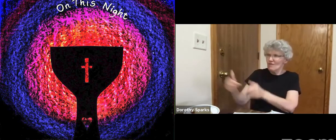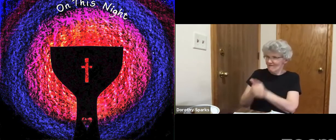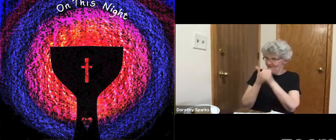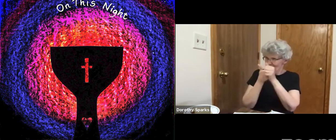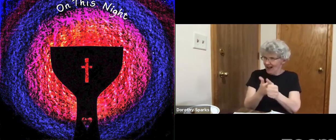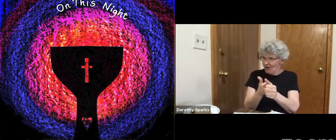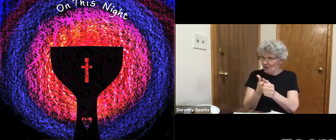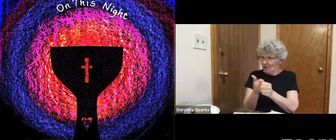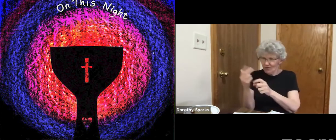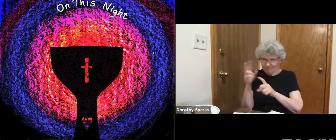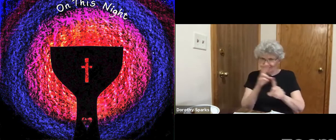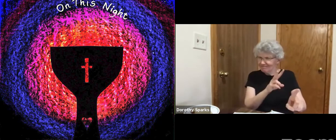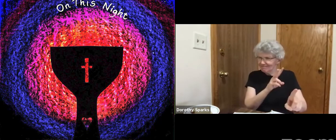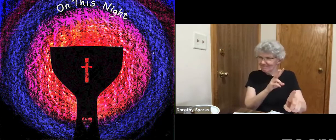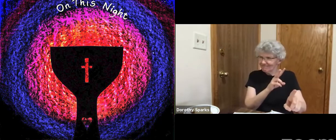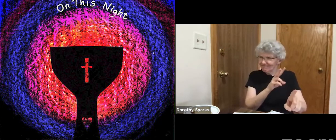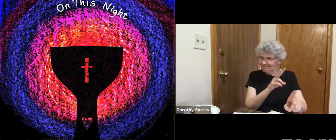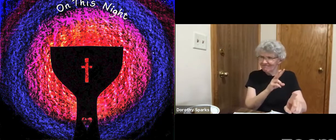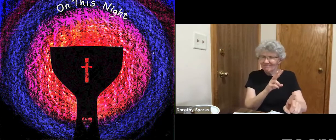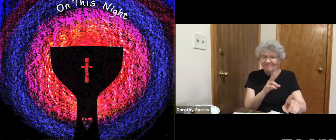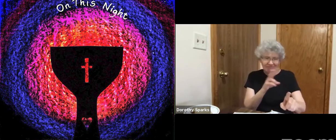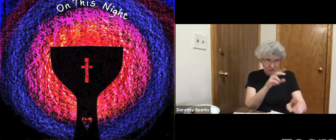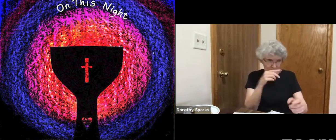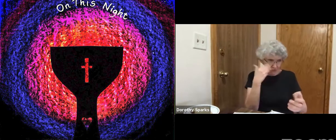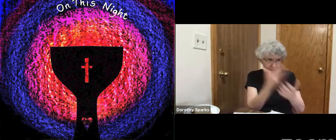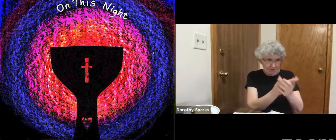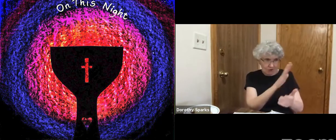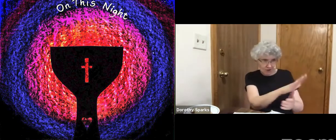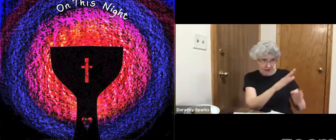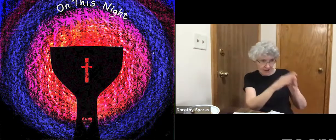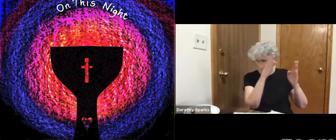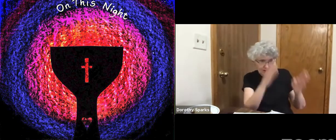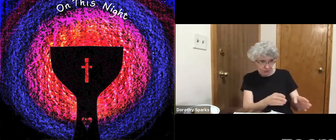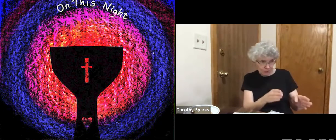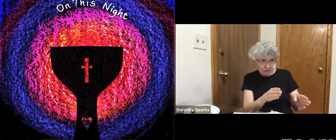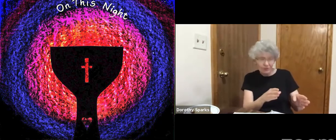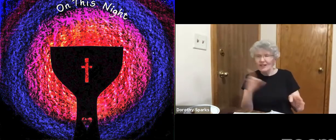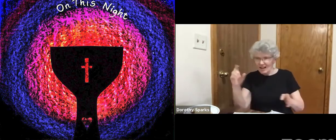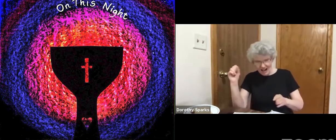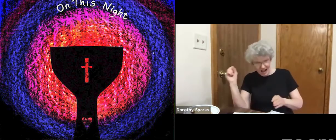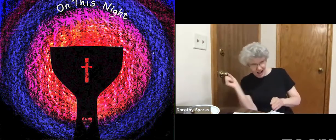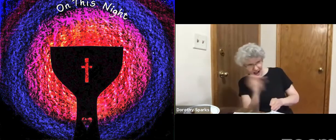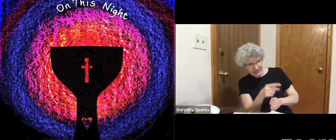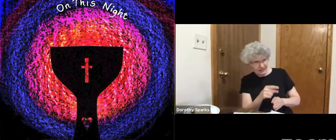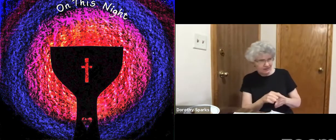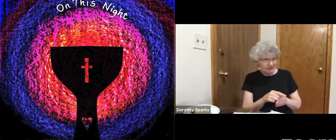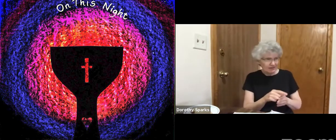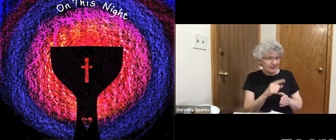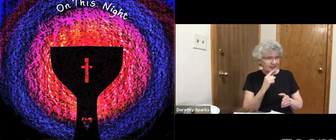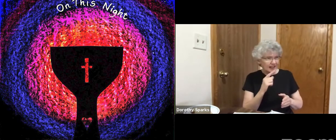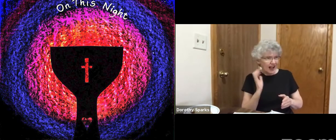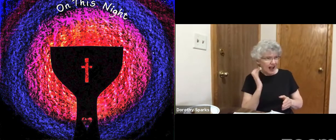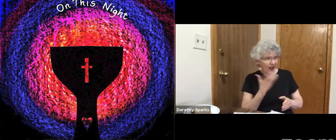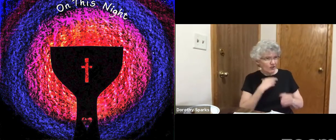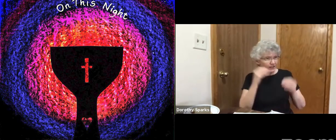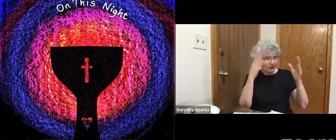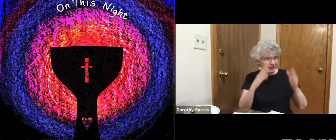of water. Follow him. Follow When he goes into a house, say to the owner,